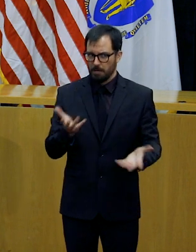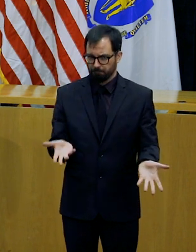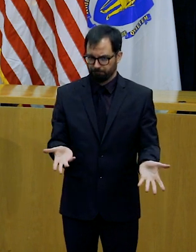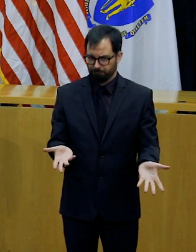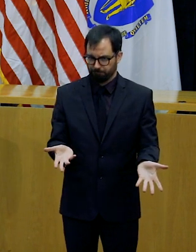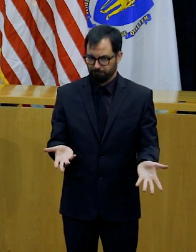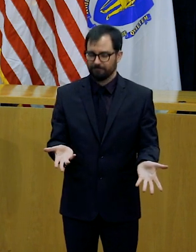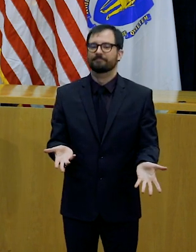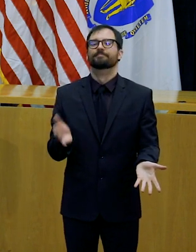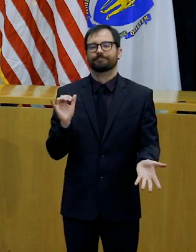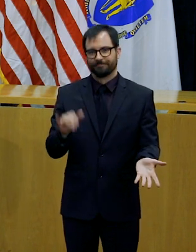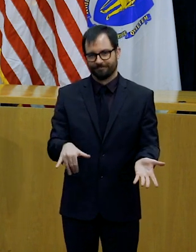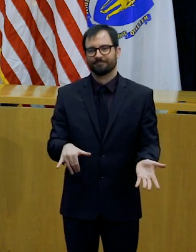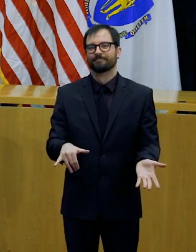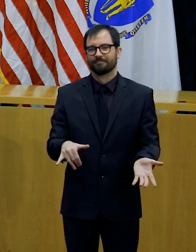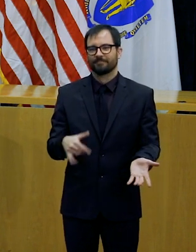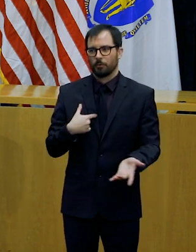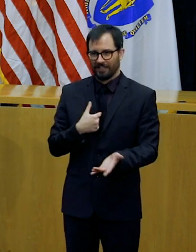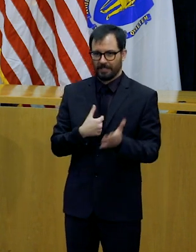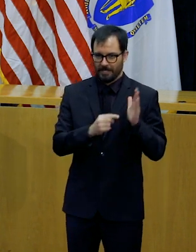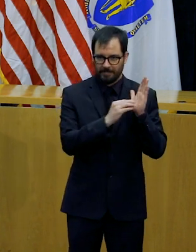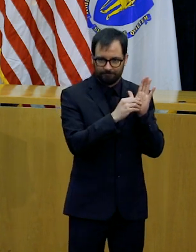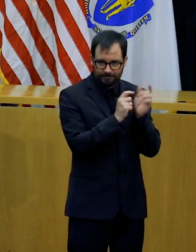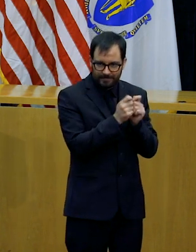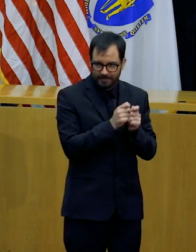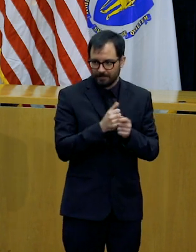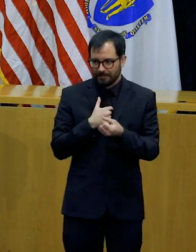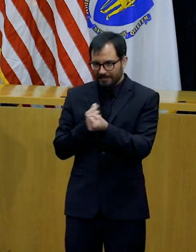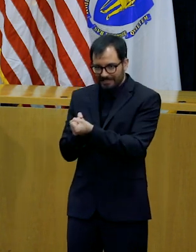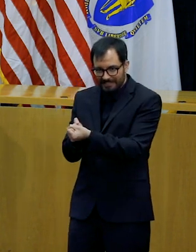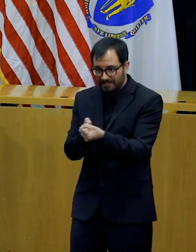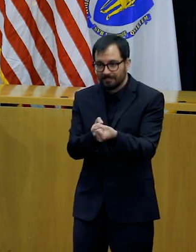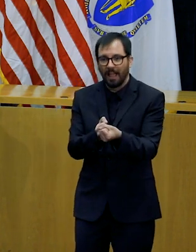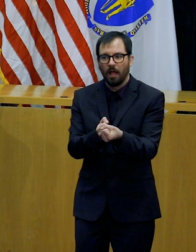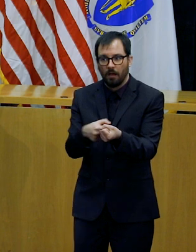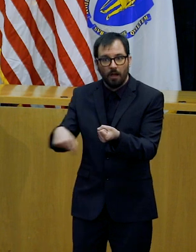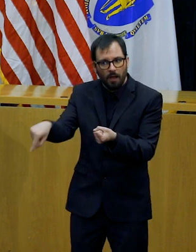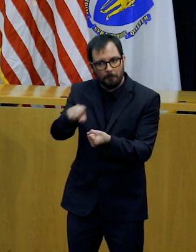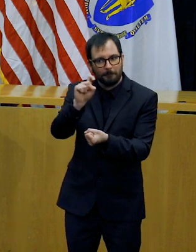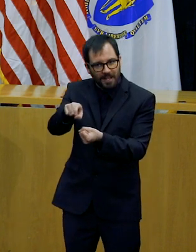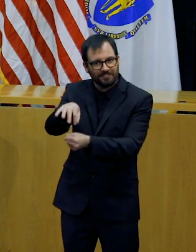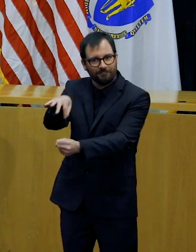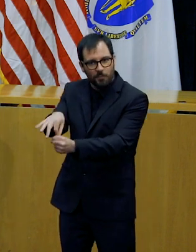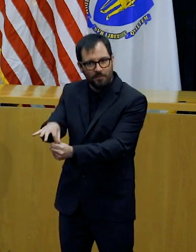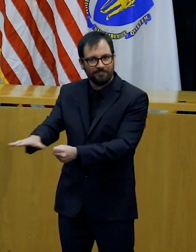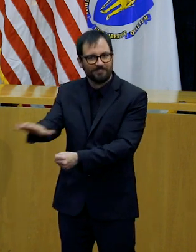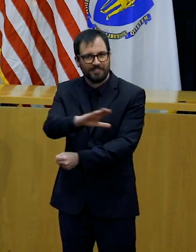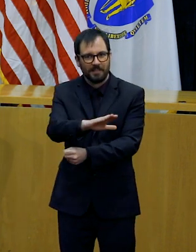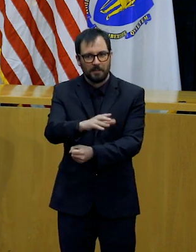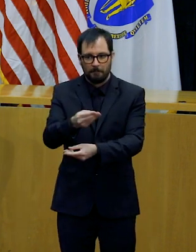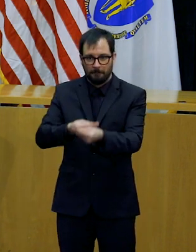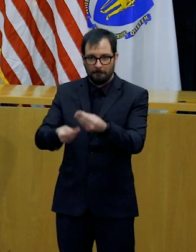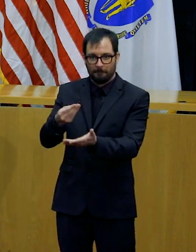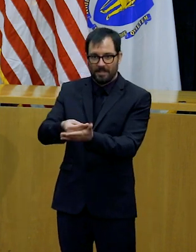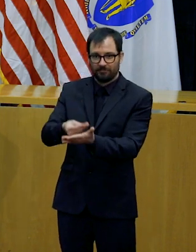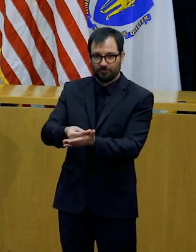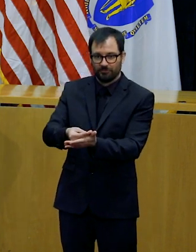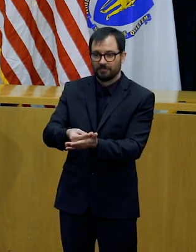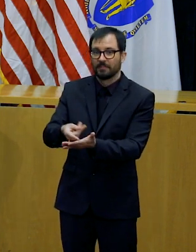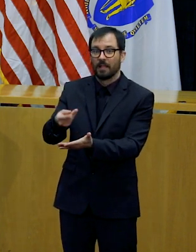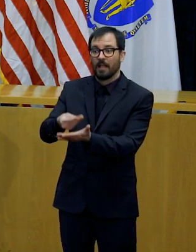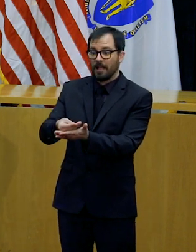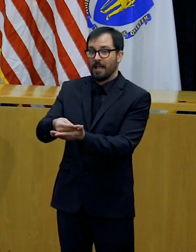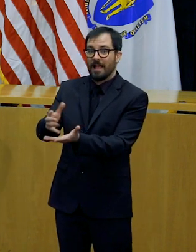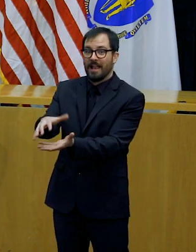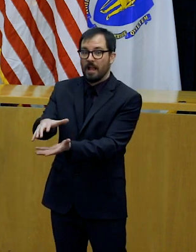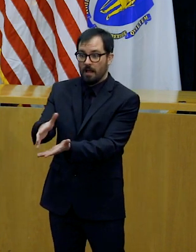that they need to take in order to process a budget, giving them some flexibility about how they do that so that they still have